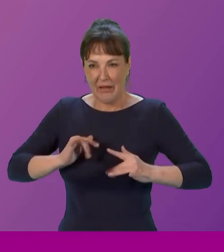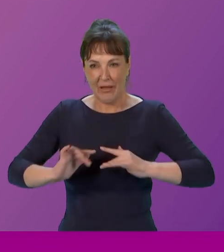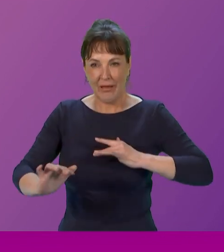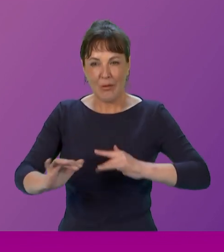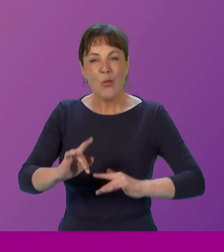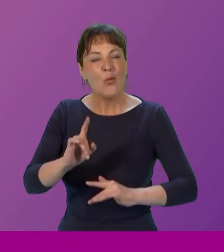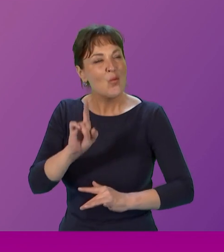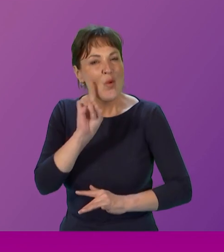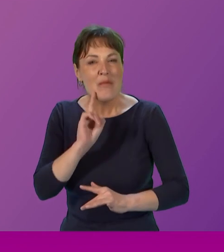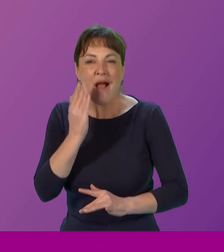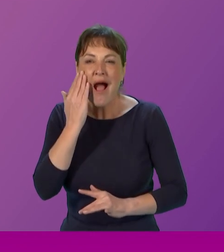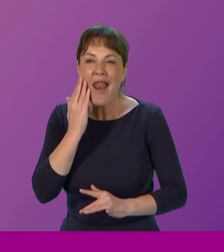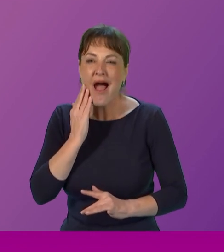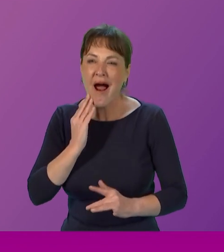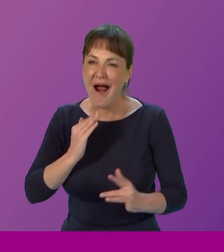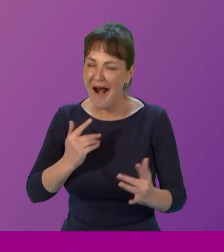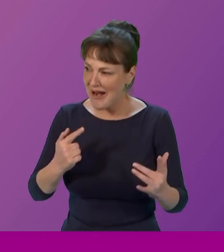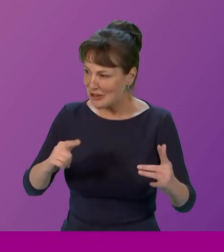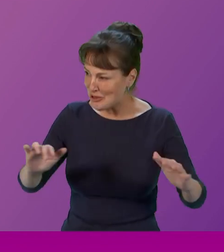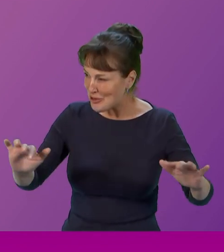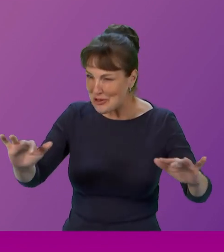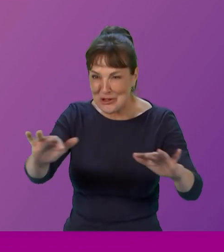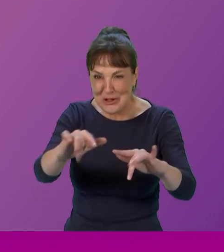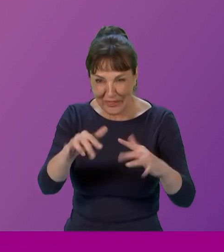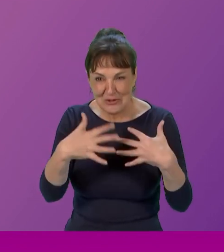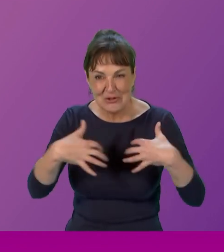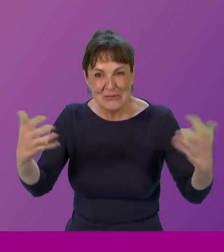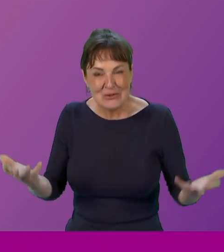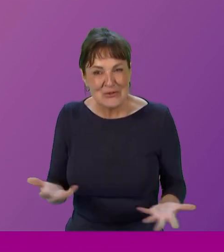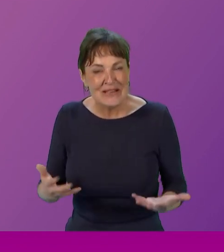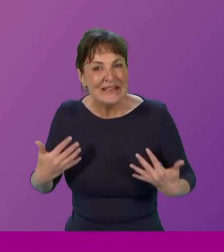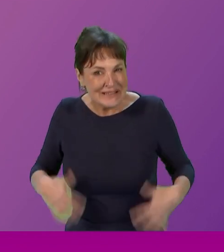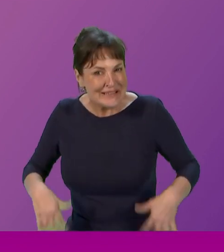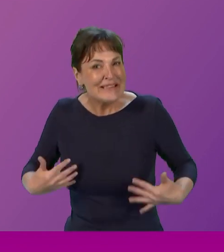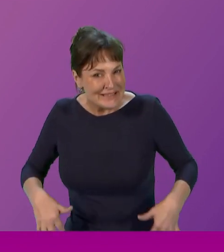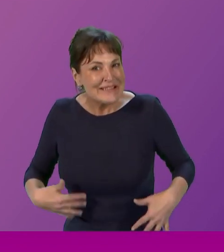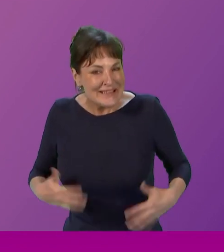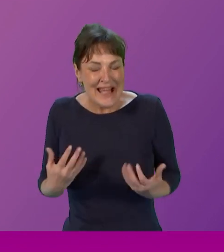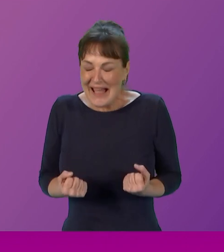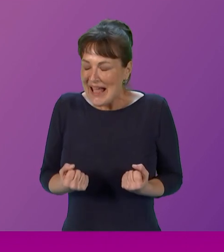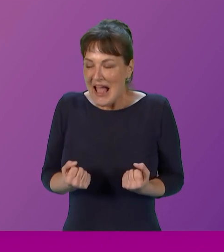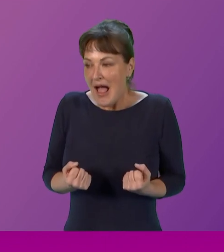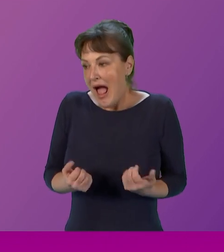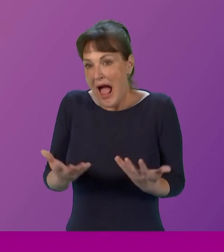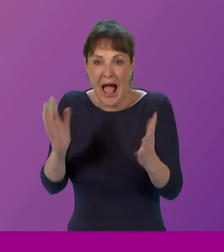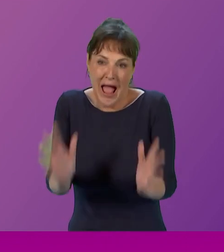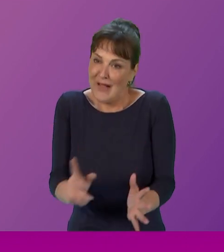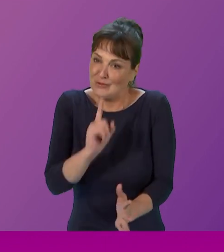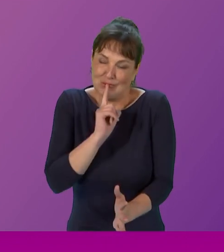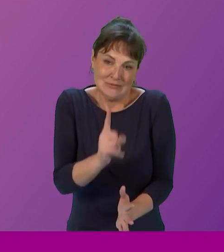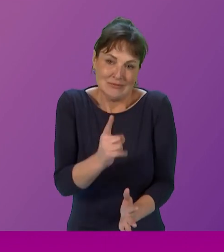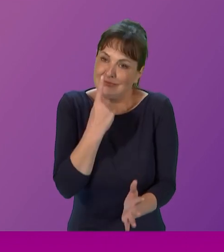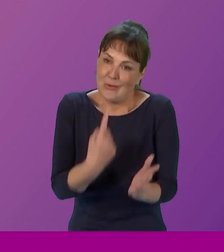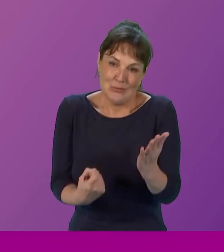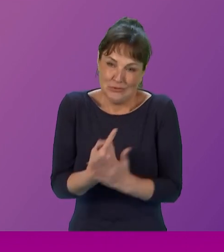colour that are in this chamber as well. And I can't not have this opportunity to sort of point out the fact that